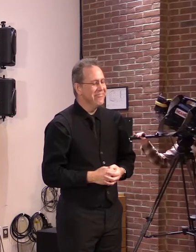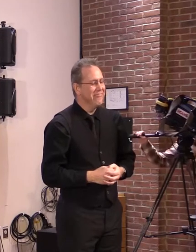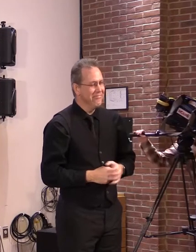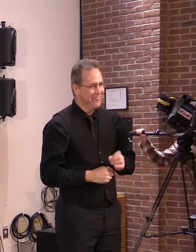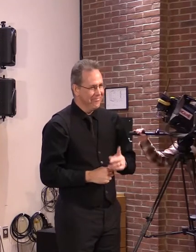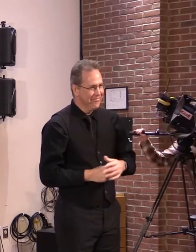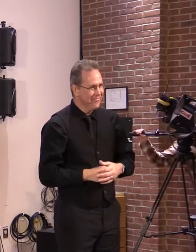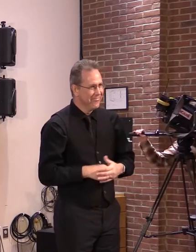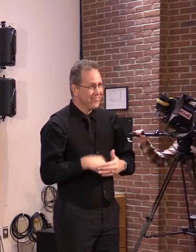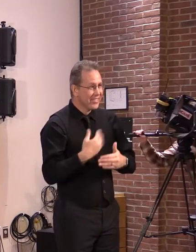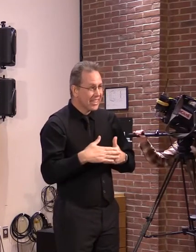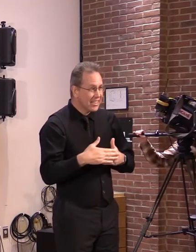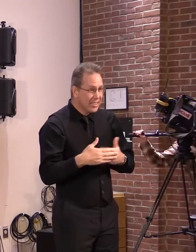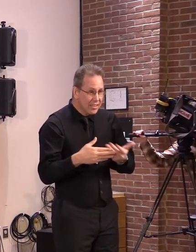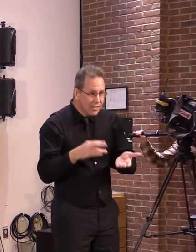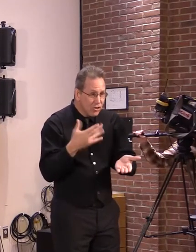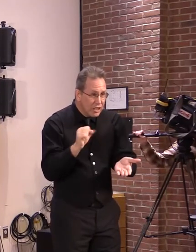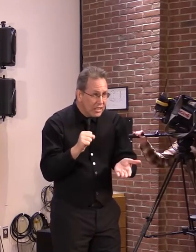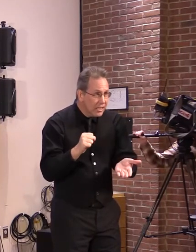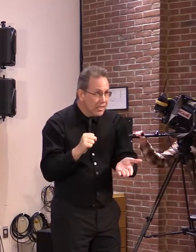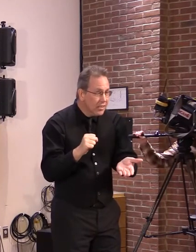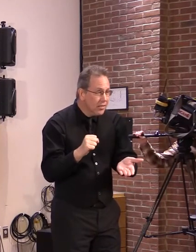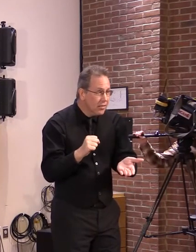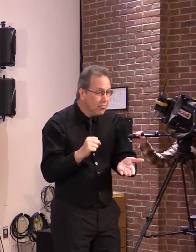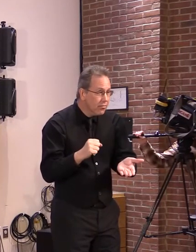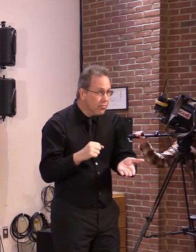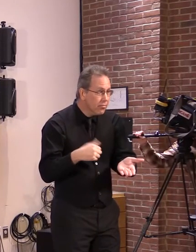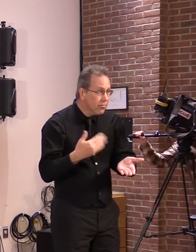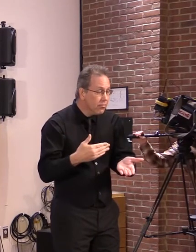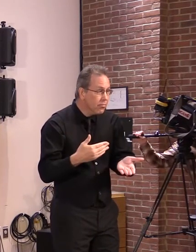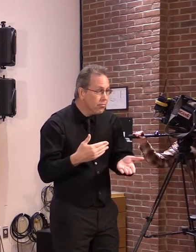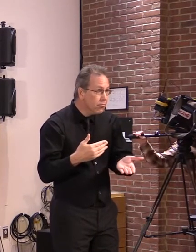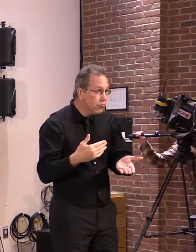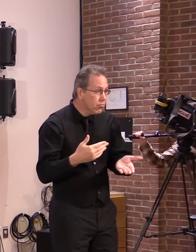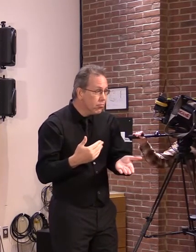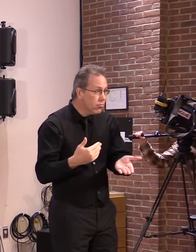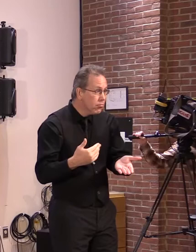Chris, are you there? If not, we'll go to your colleague at Barber, Newport Daily Express.